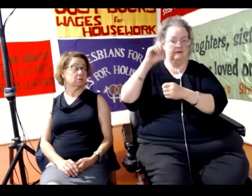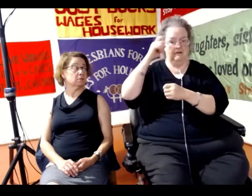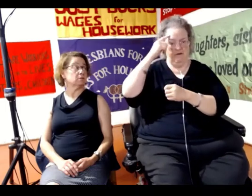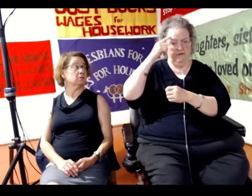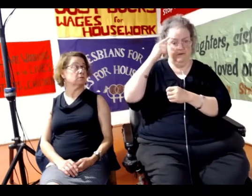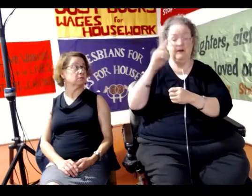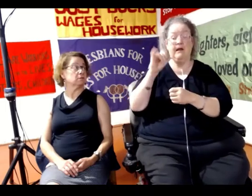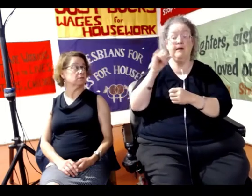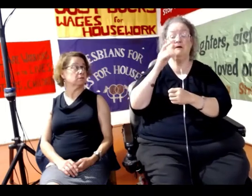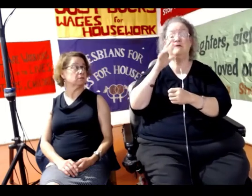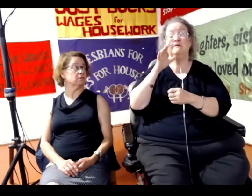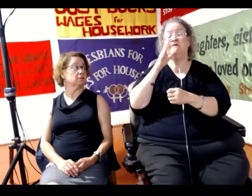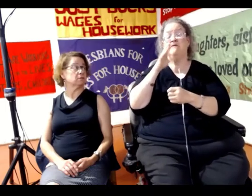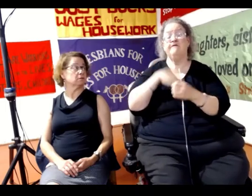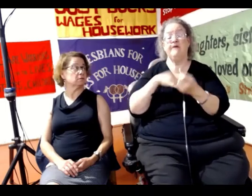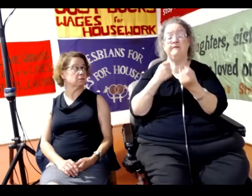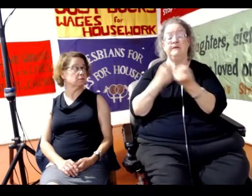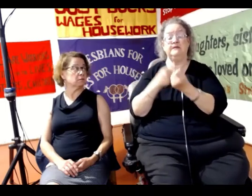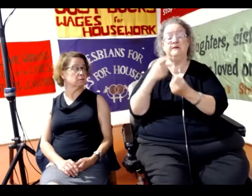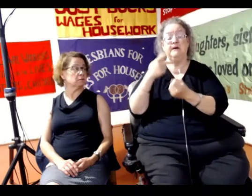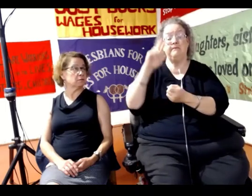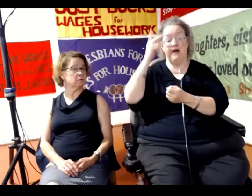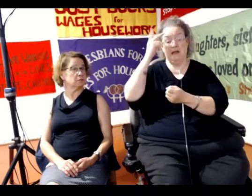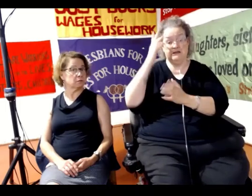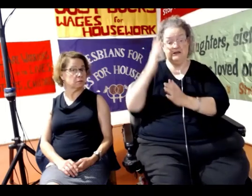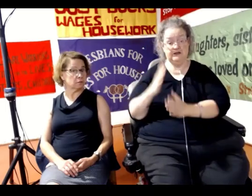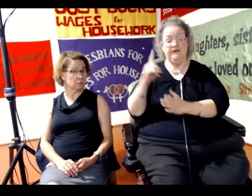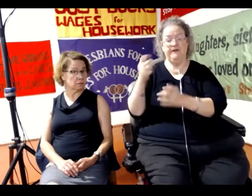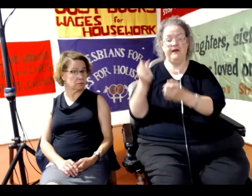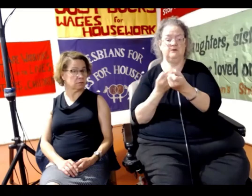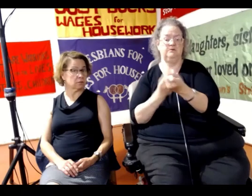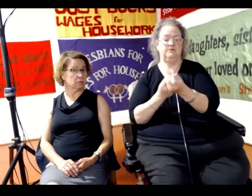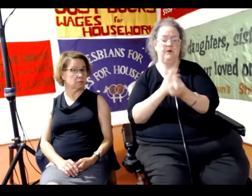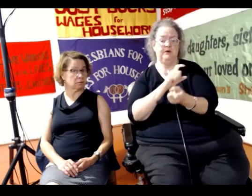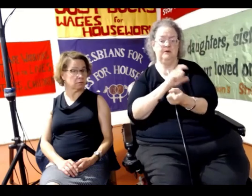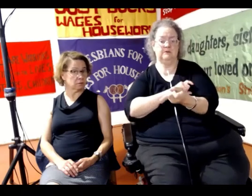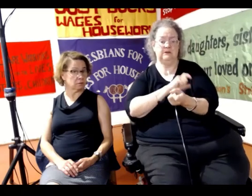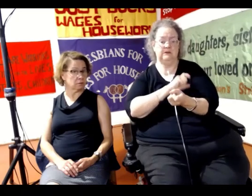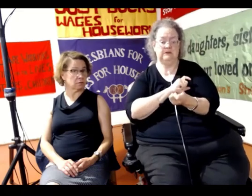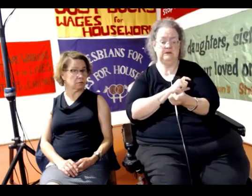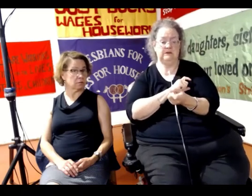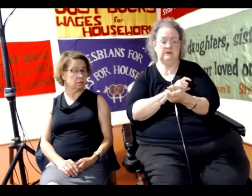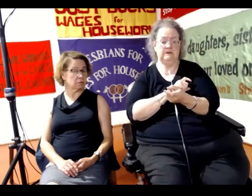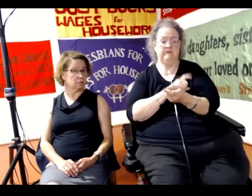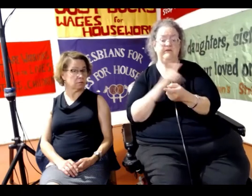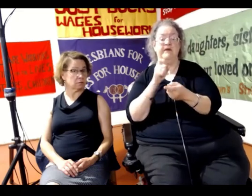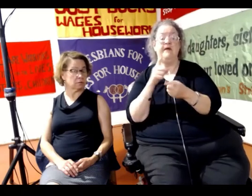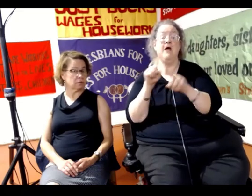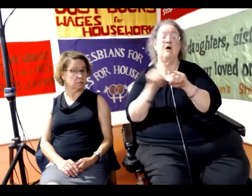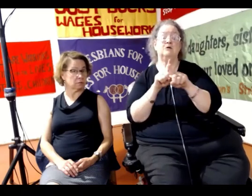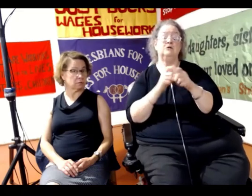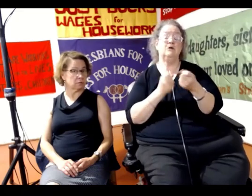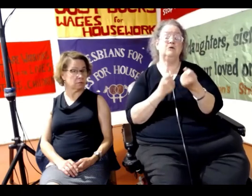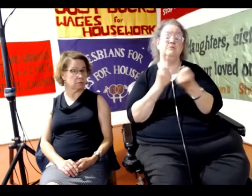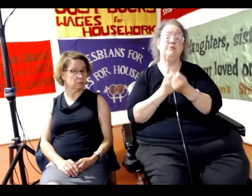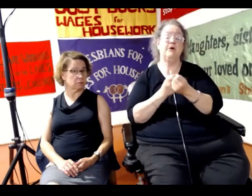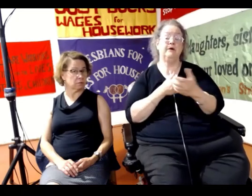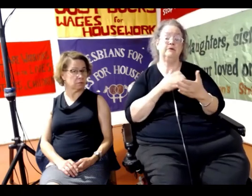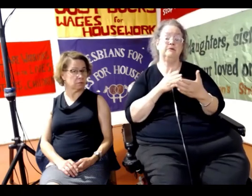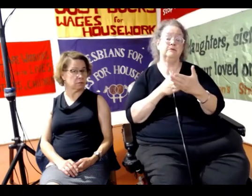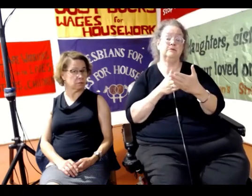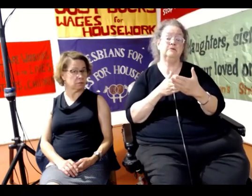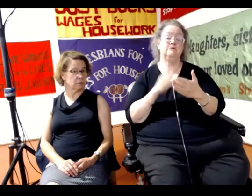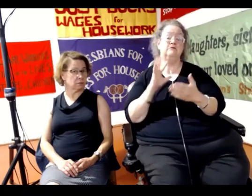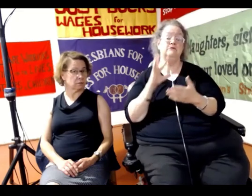police against sex workers. They are also the ones that promote transphobia that has resulted in hundreds